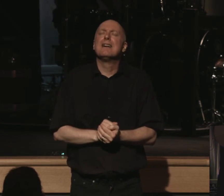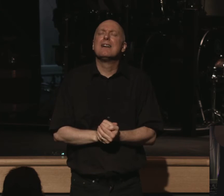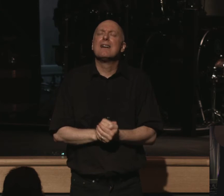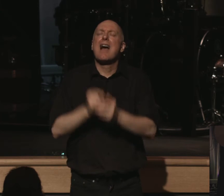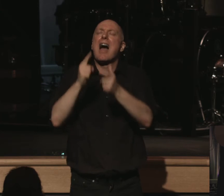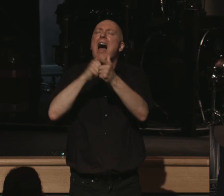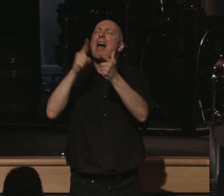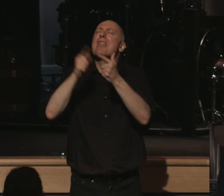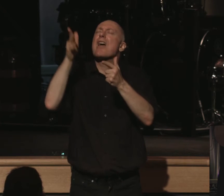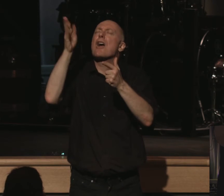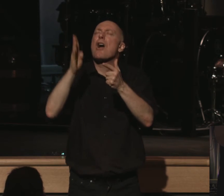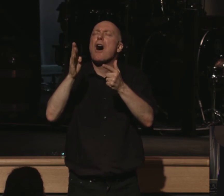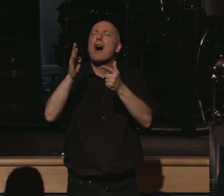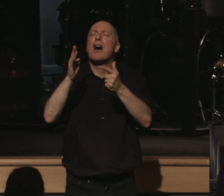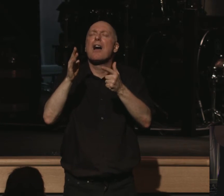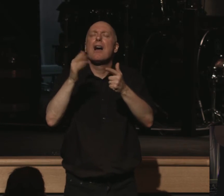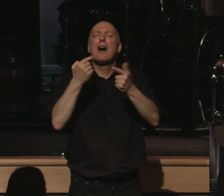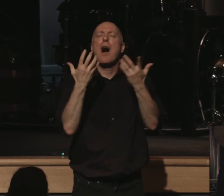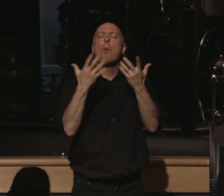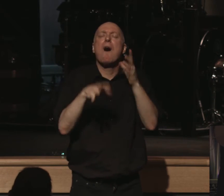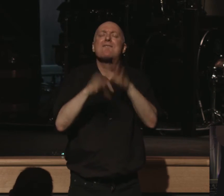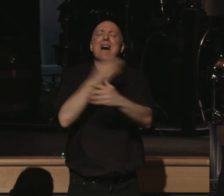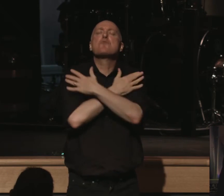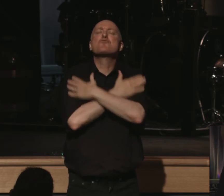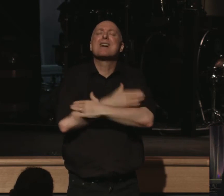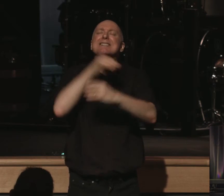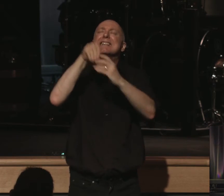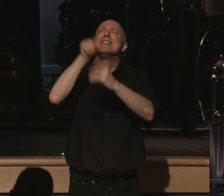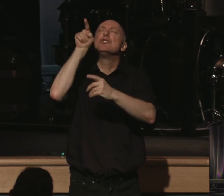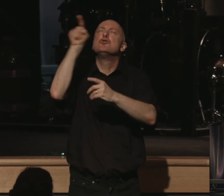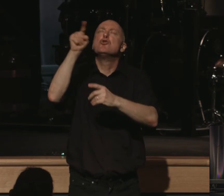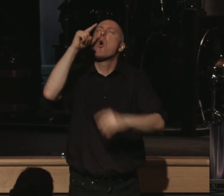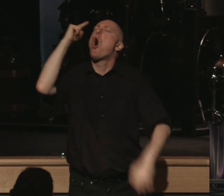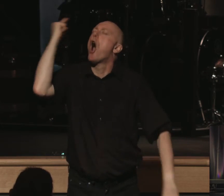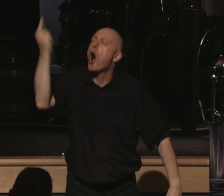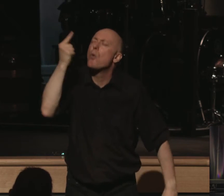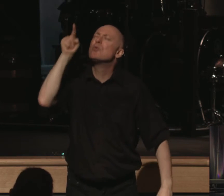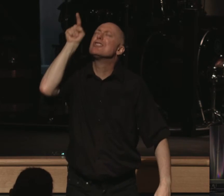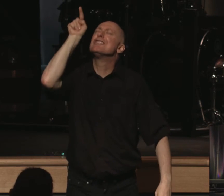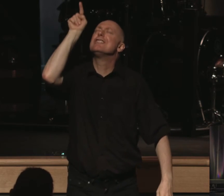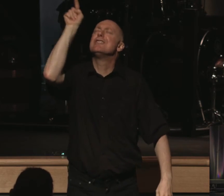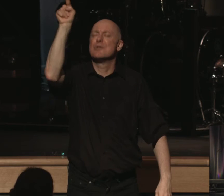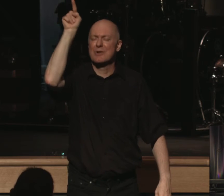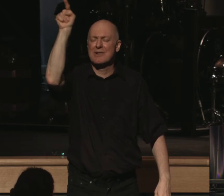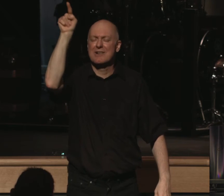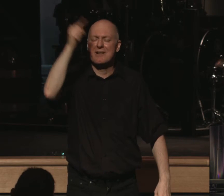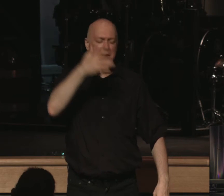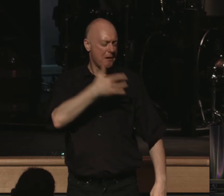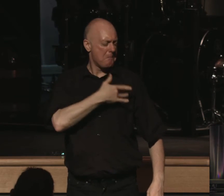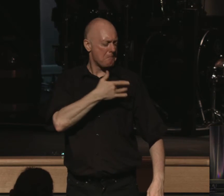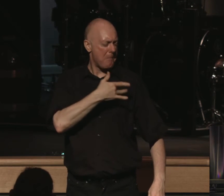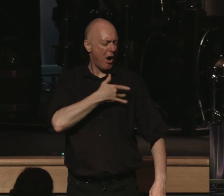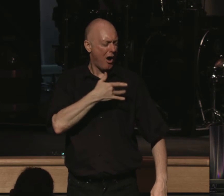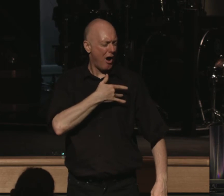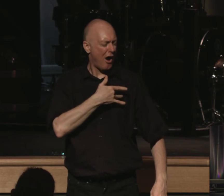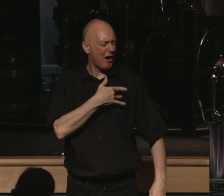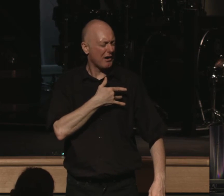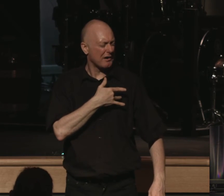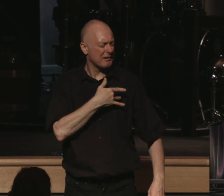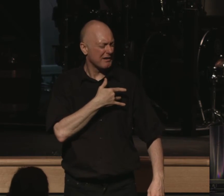And then, God, would I find my rest in you and only you. That my heart would not be set apart upon the